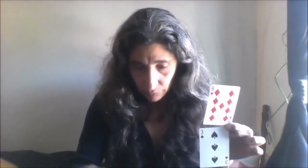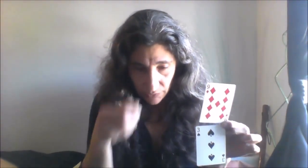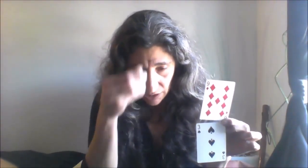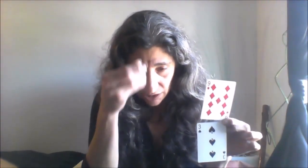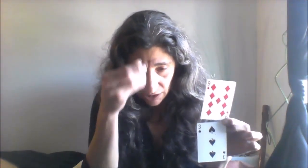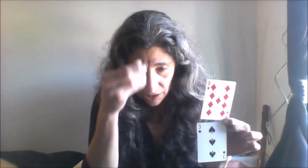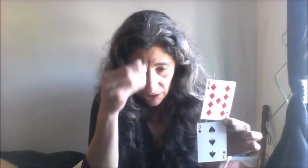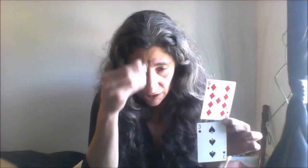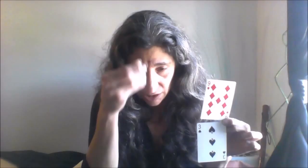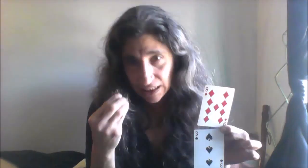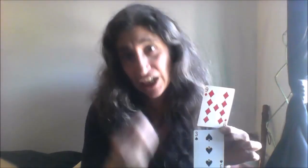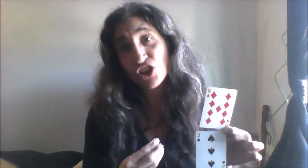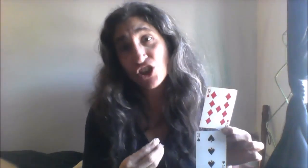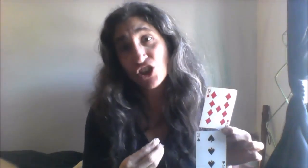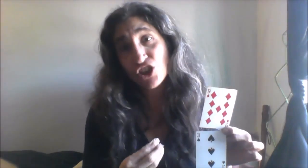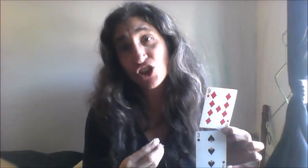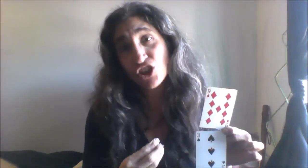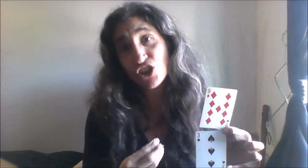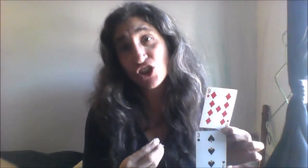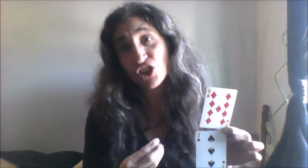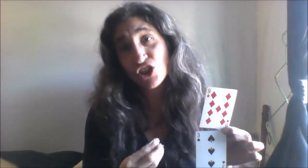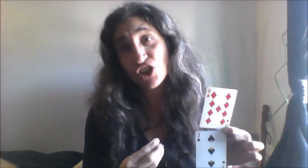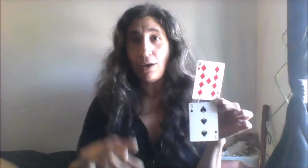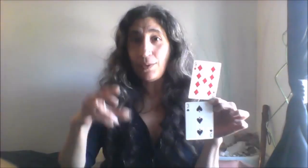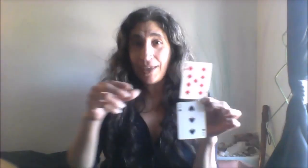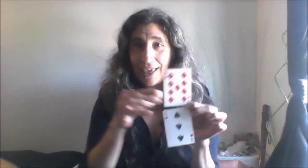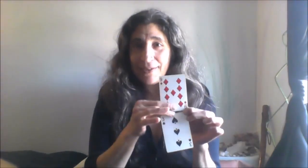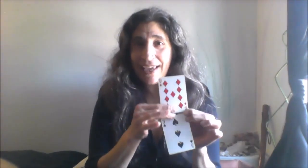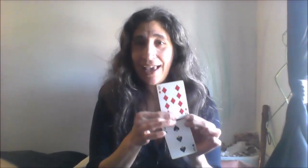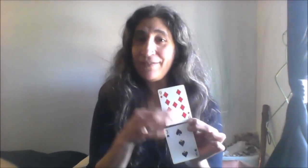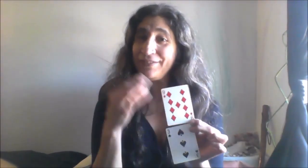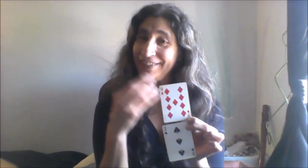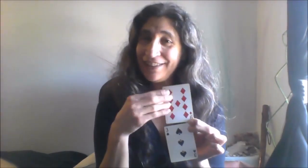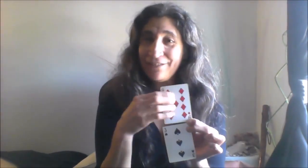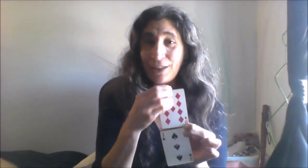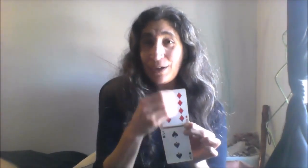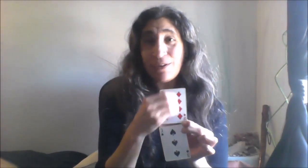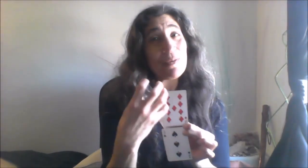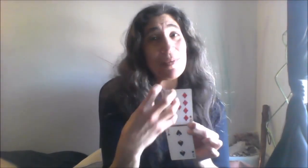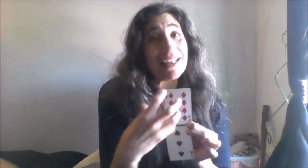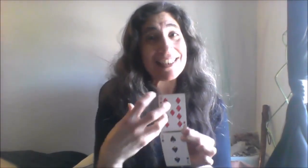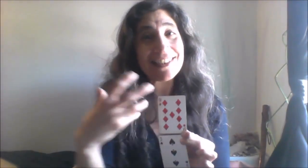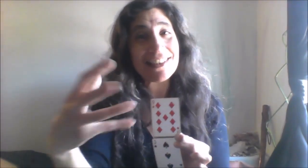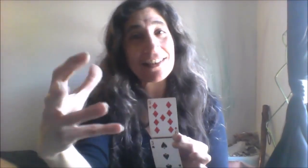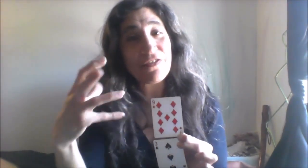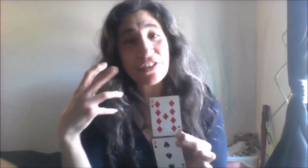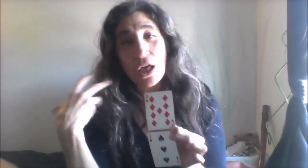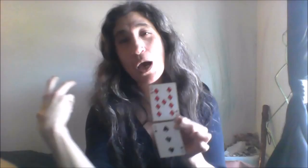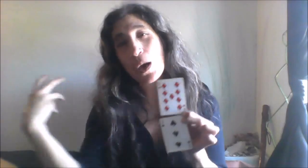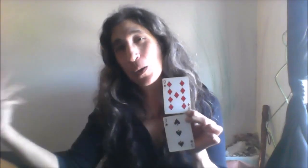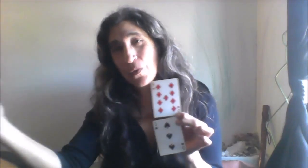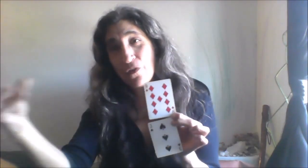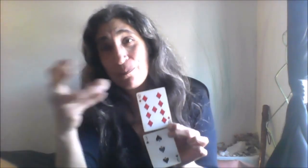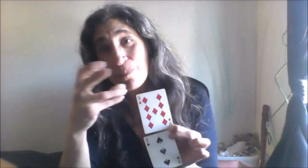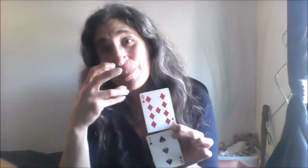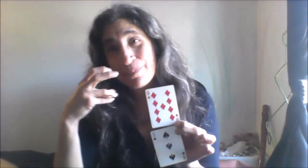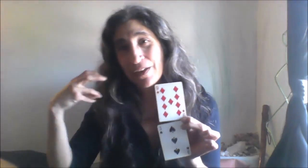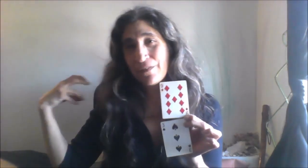okay and the clubs is about the mind okay it's about that that thinking and projecting and yes yes yes where okay